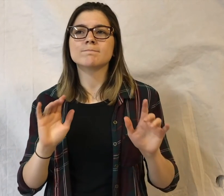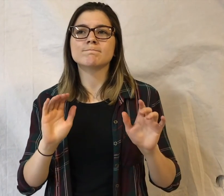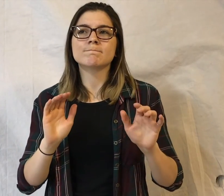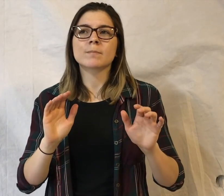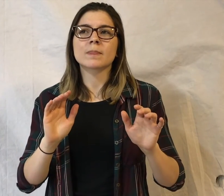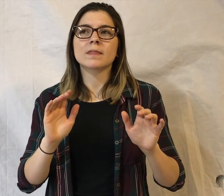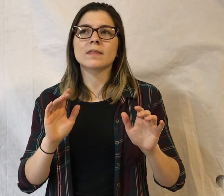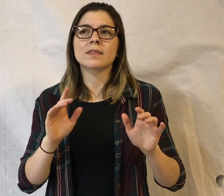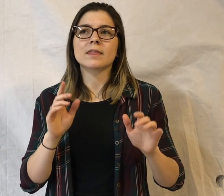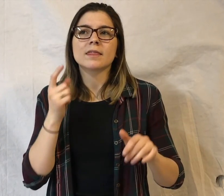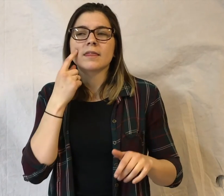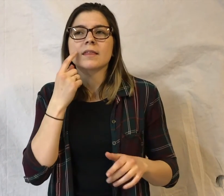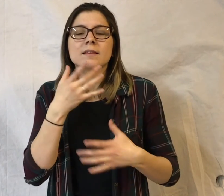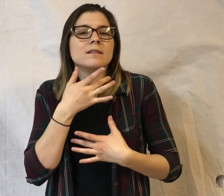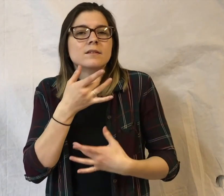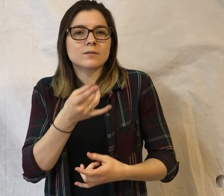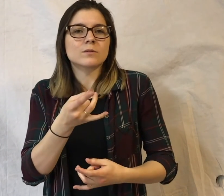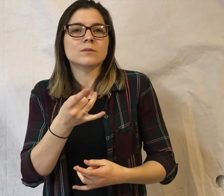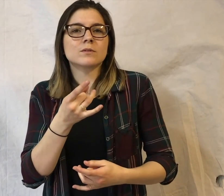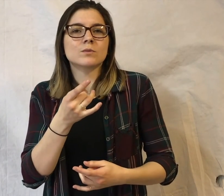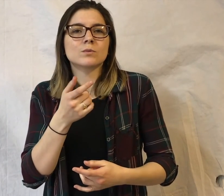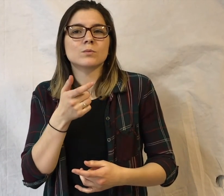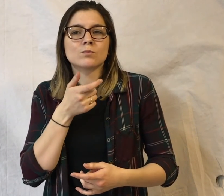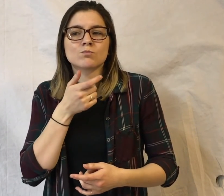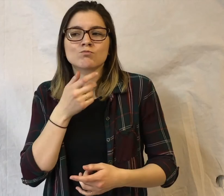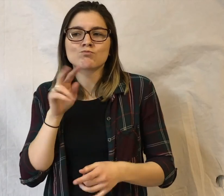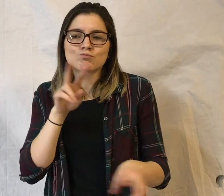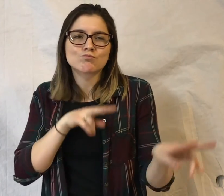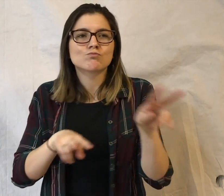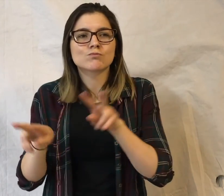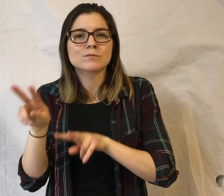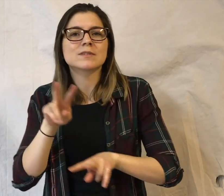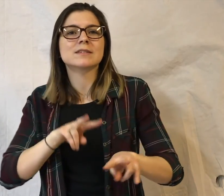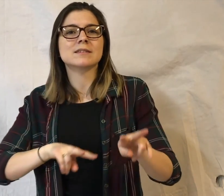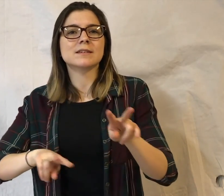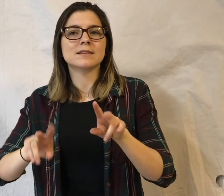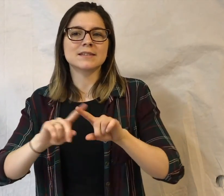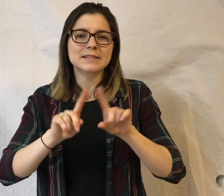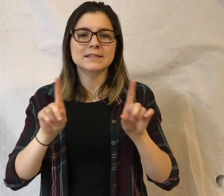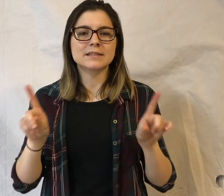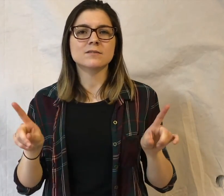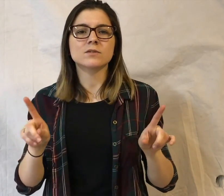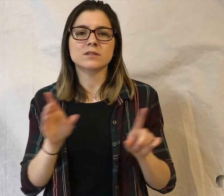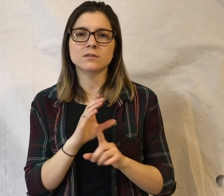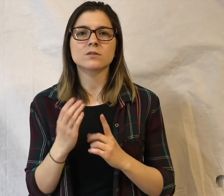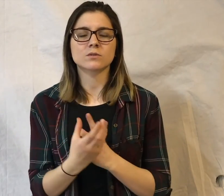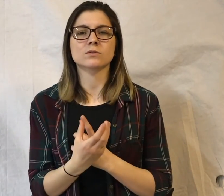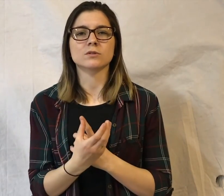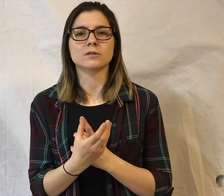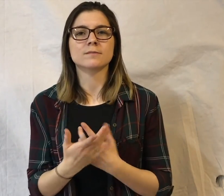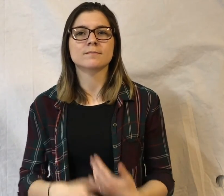I think it's really interesting to watch and observe a different culture. And so I want people to have that experience.